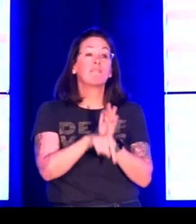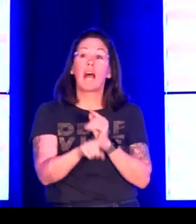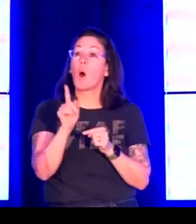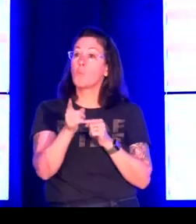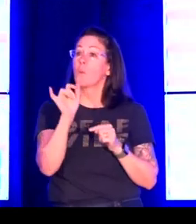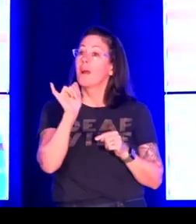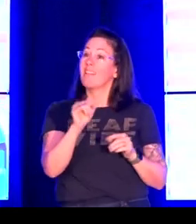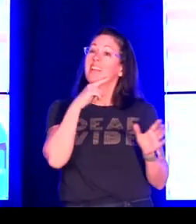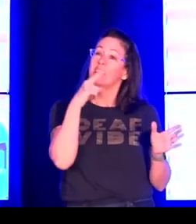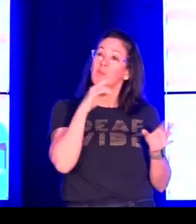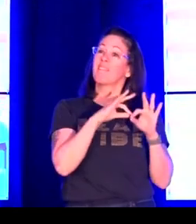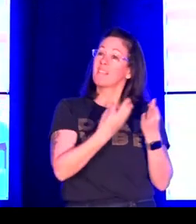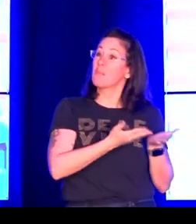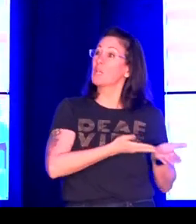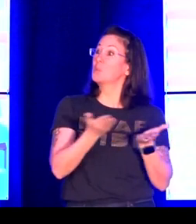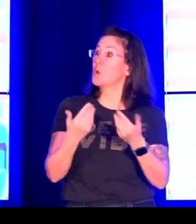milk in the cafeteria.